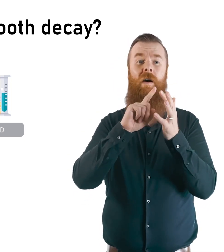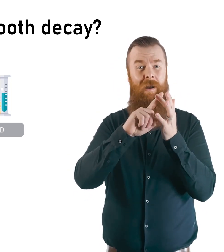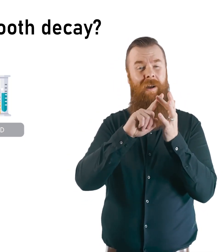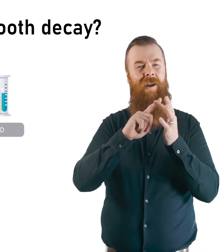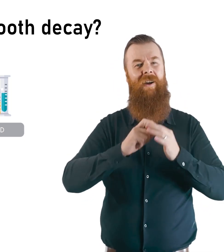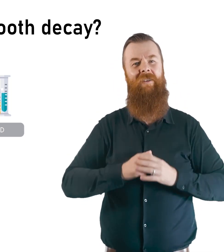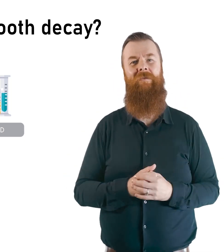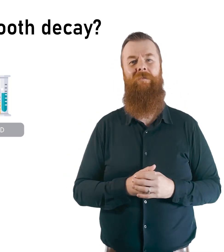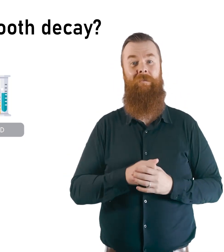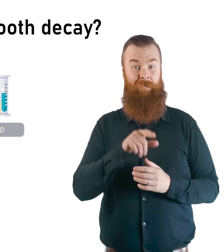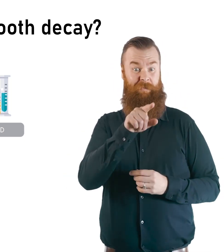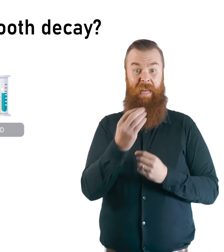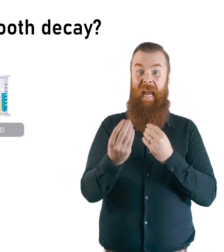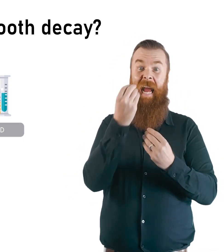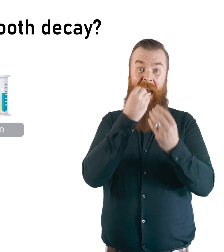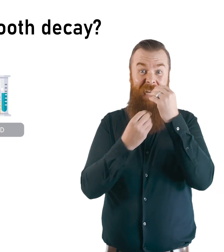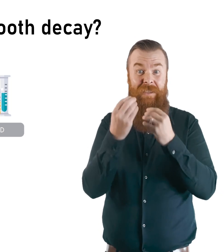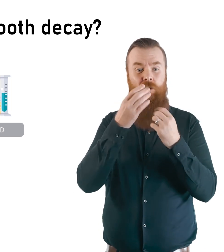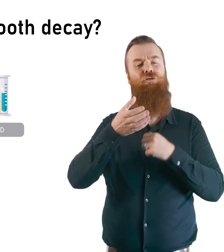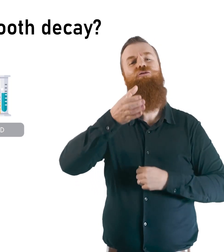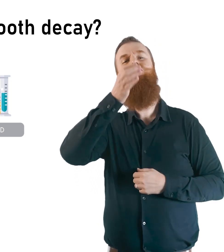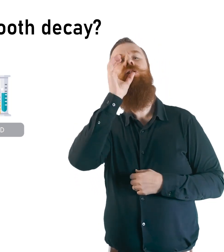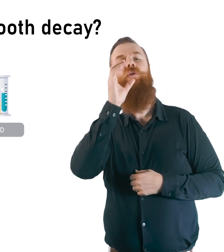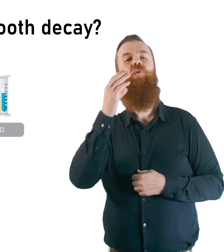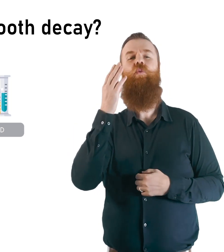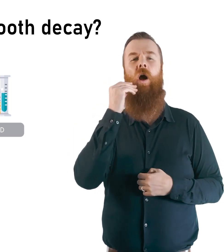Sugar from foods and drinks feed these bacteria.